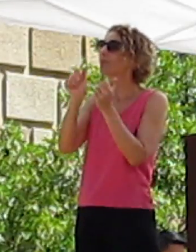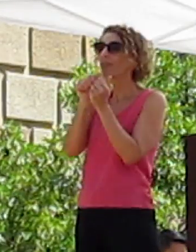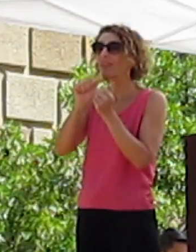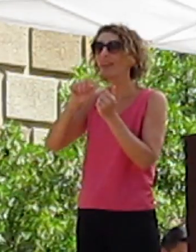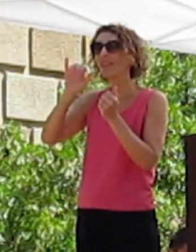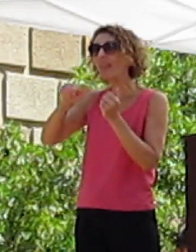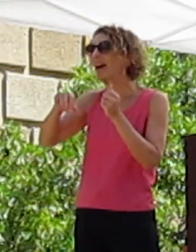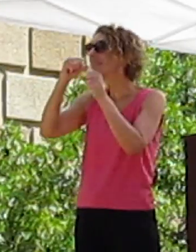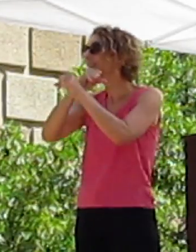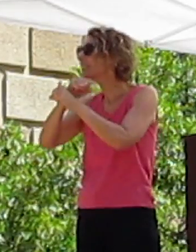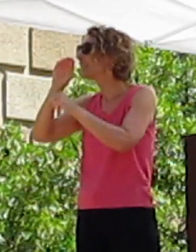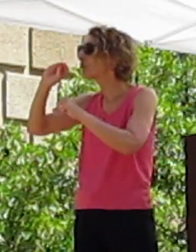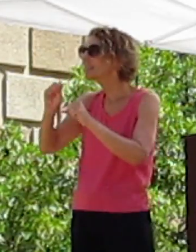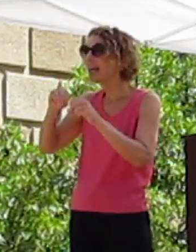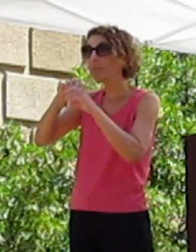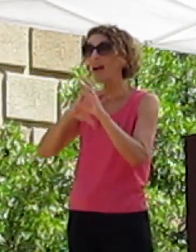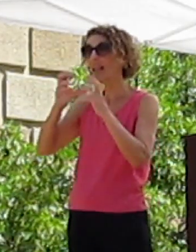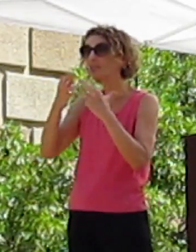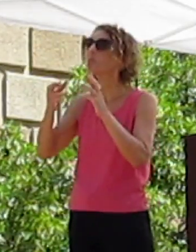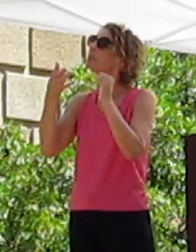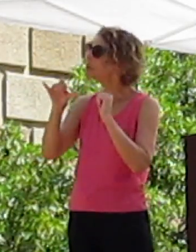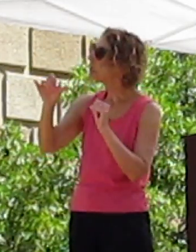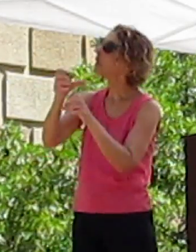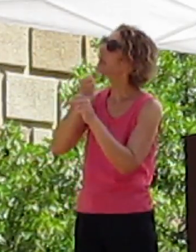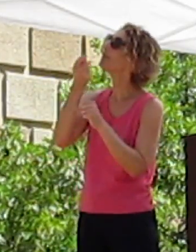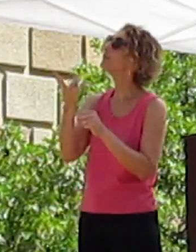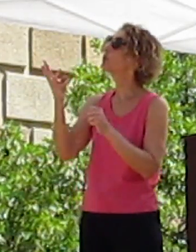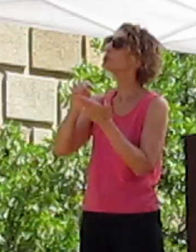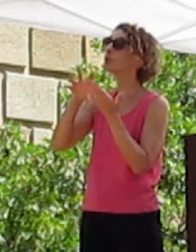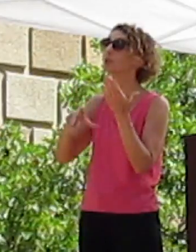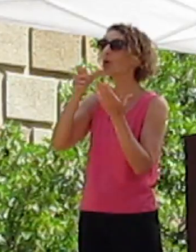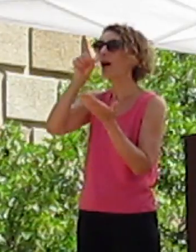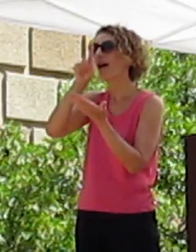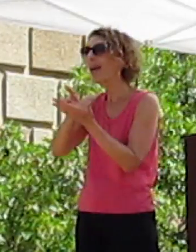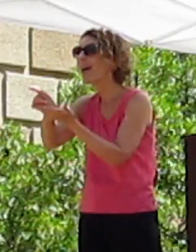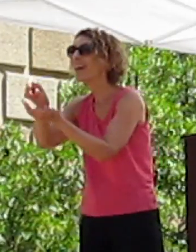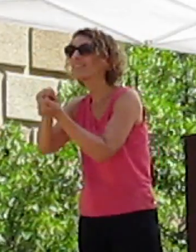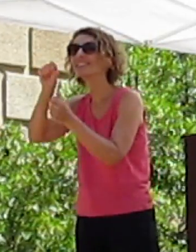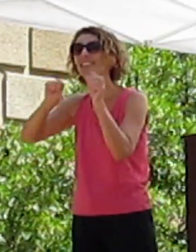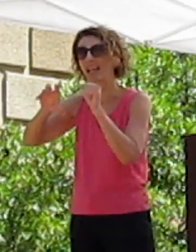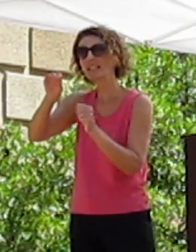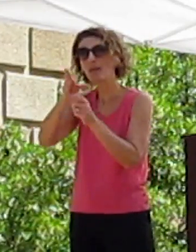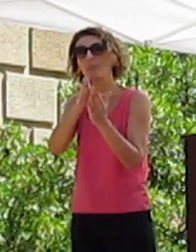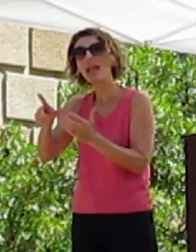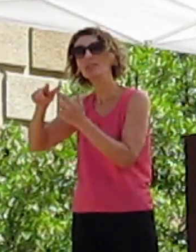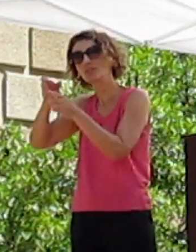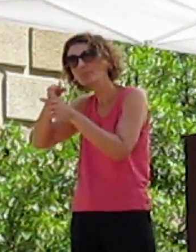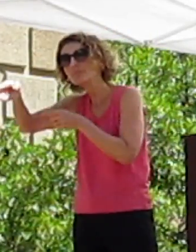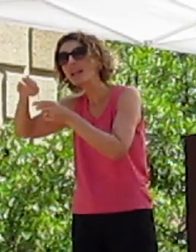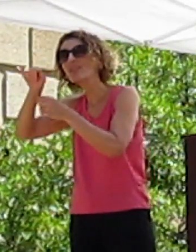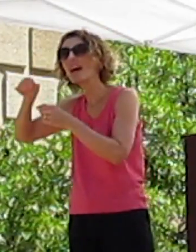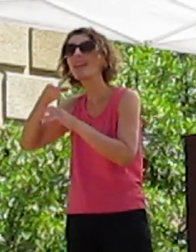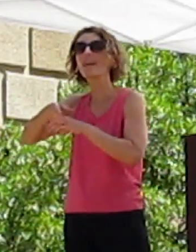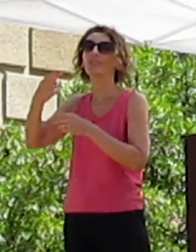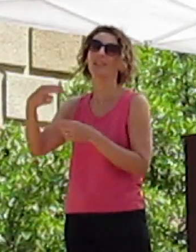in my classroom, I still get a few students who are in love with science and plan to go into the field when they finish high school.